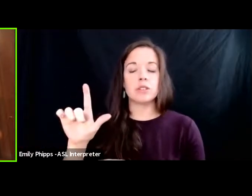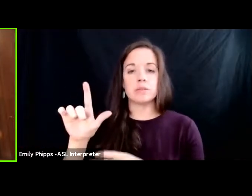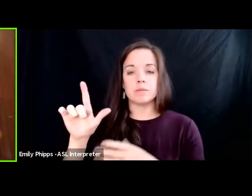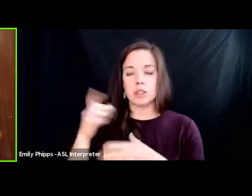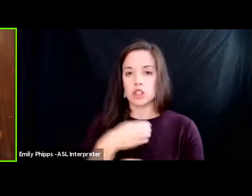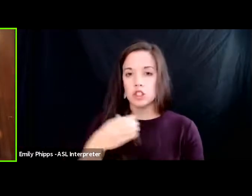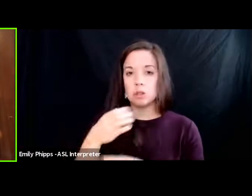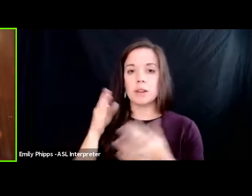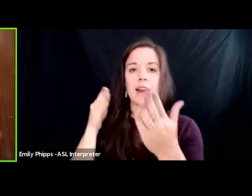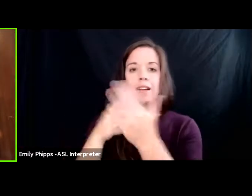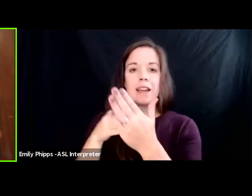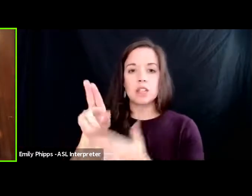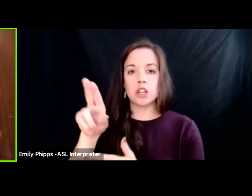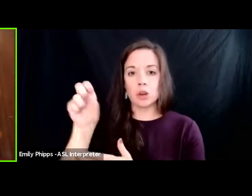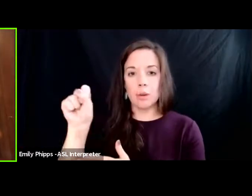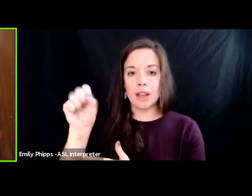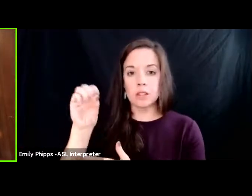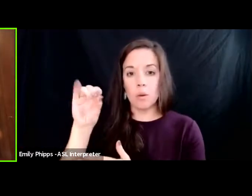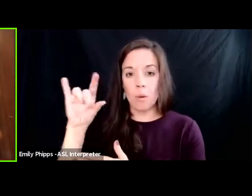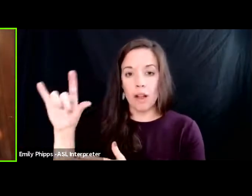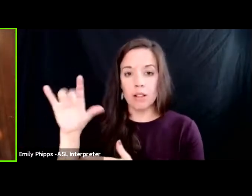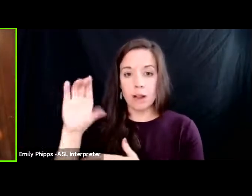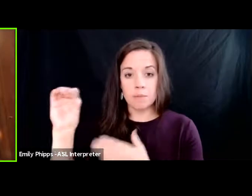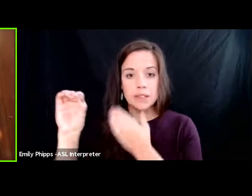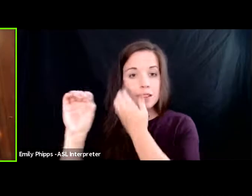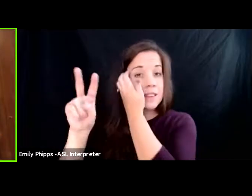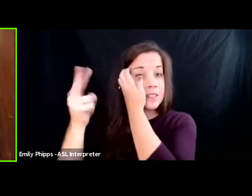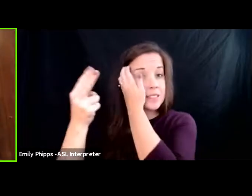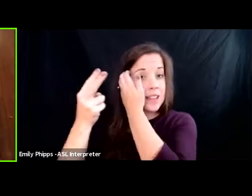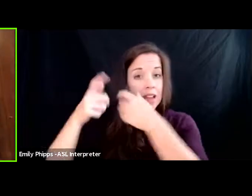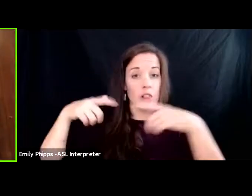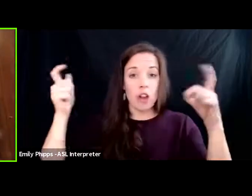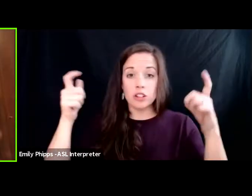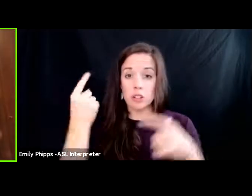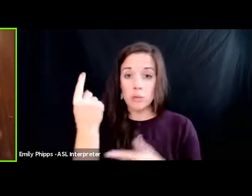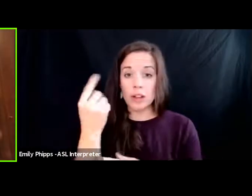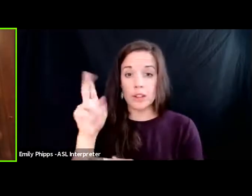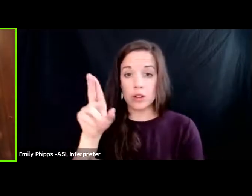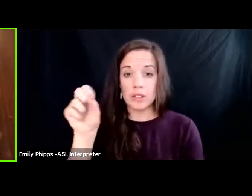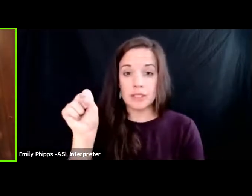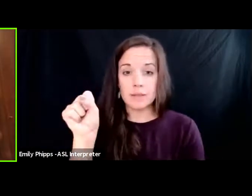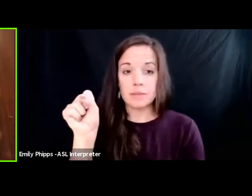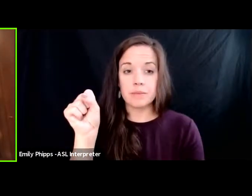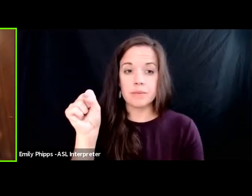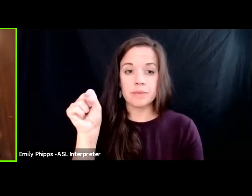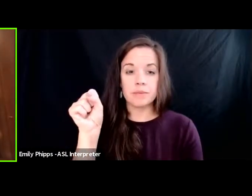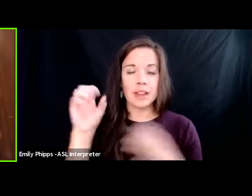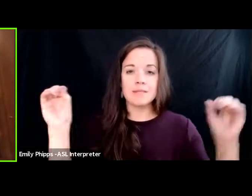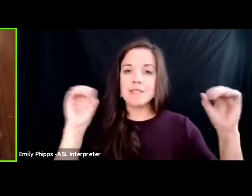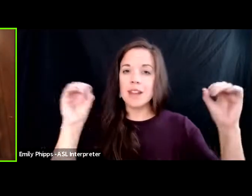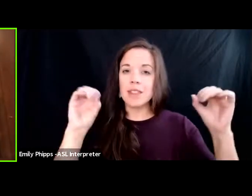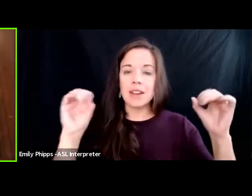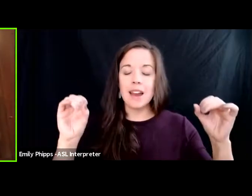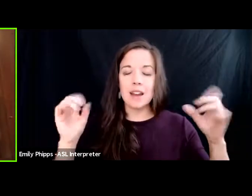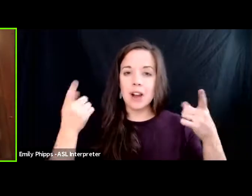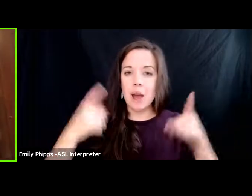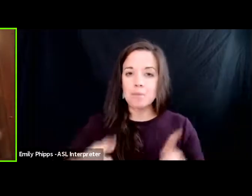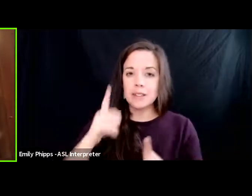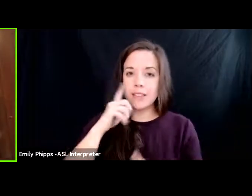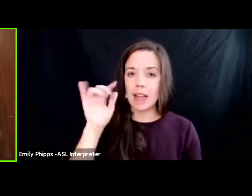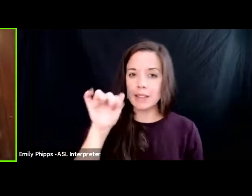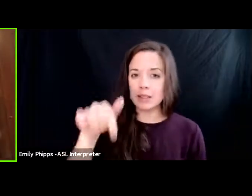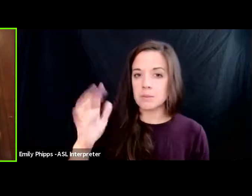against a u.s oil company the second largest oil company in united states groundbreaking nothing had ever happened like this before